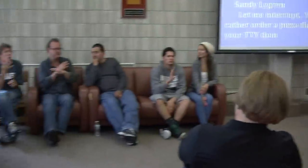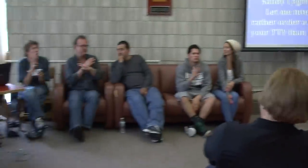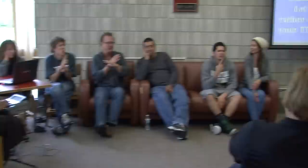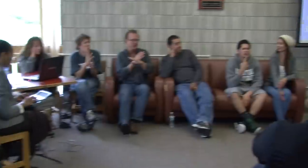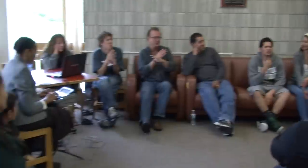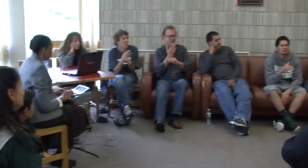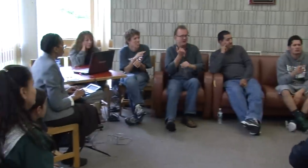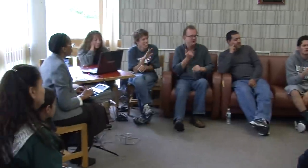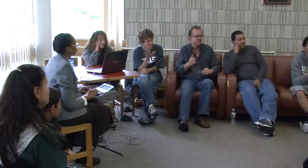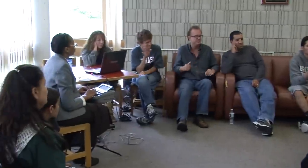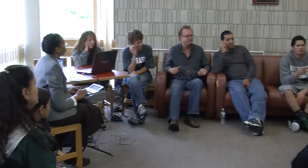Video. Video.